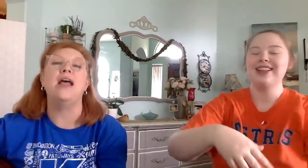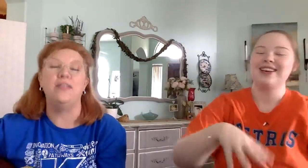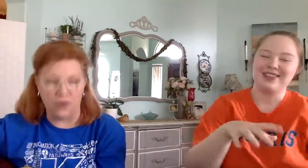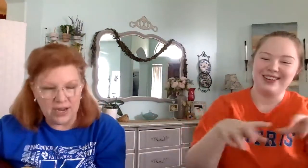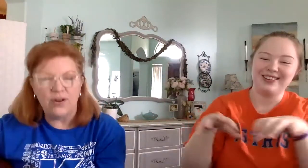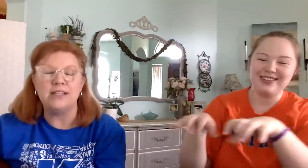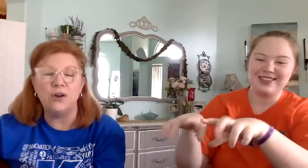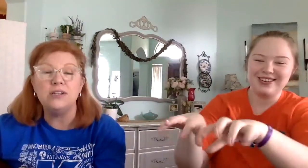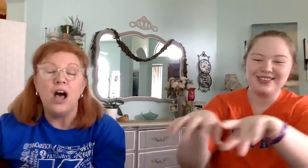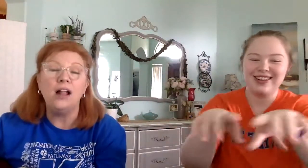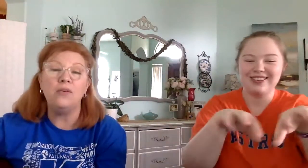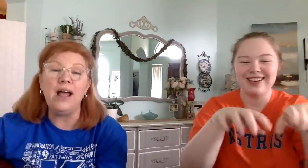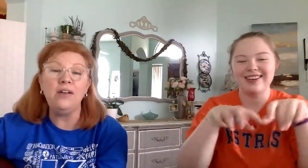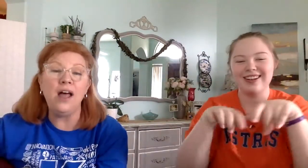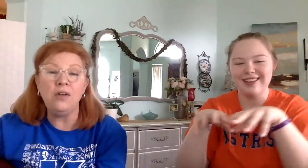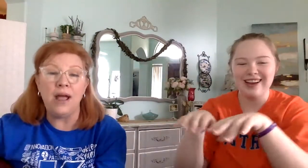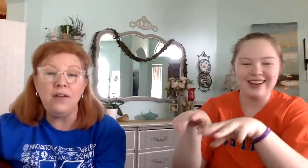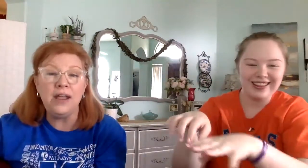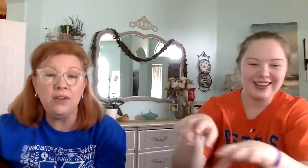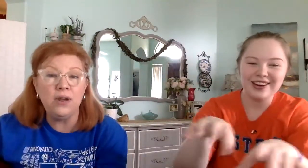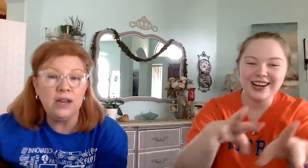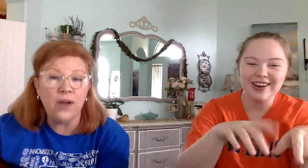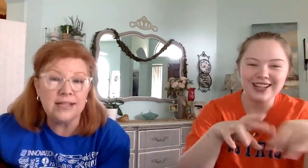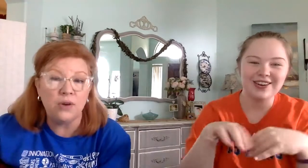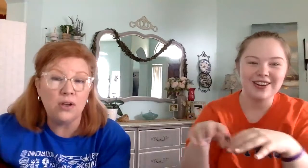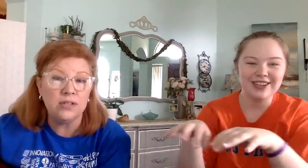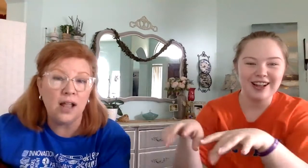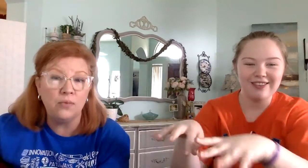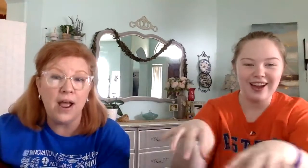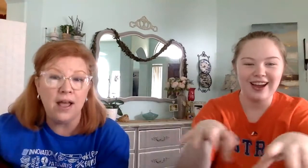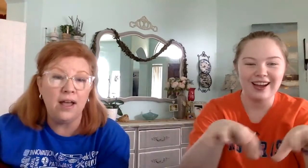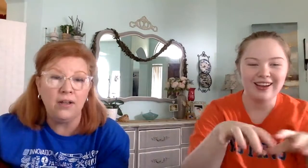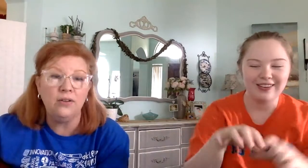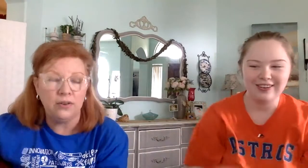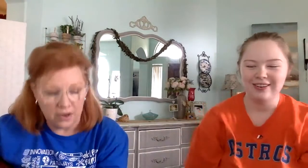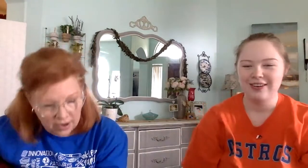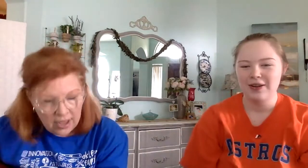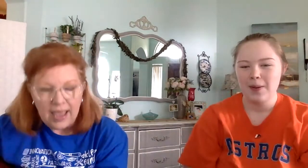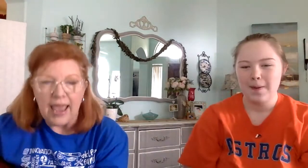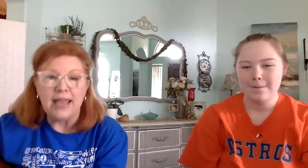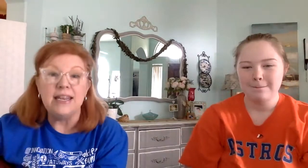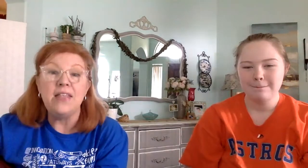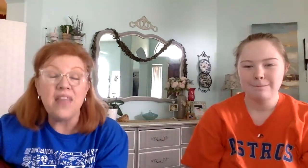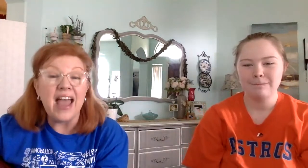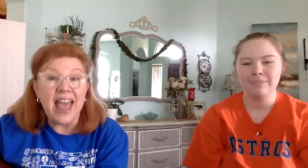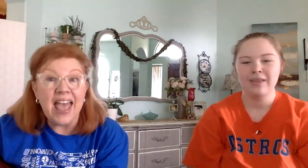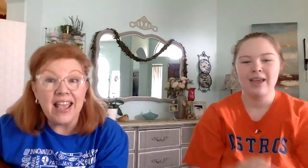and the green grass grows all around, all around, and the green grass grows all around. And in that egg,